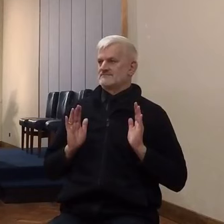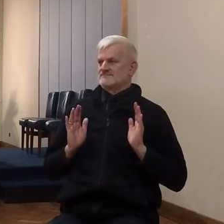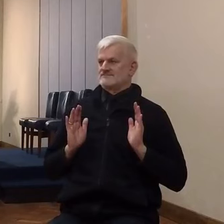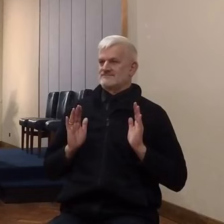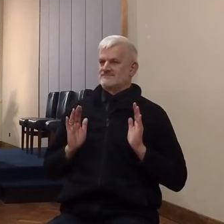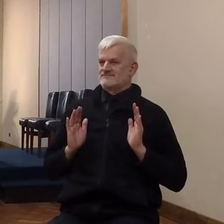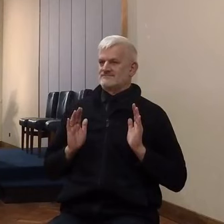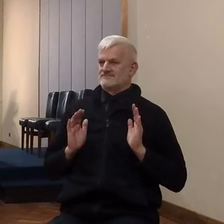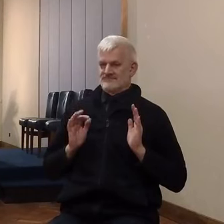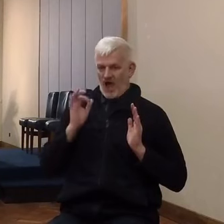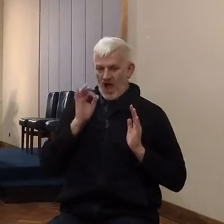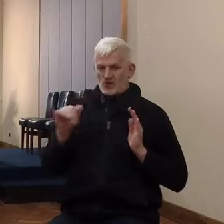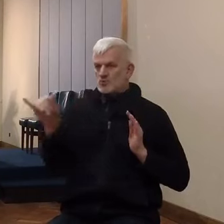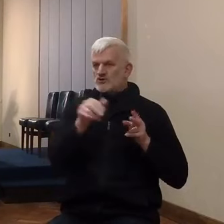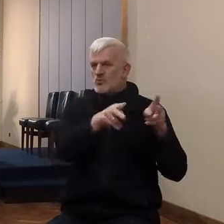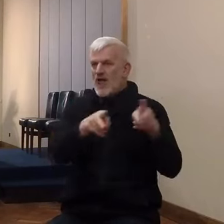and you can see that faith